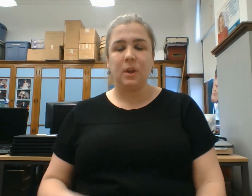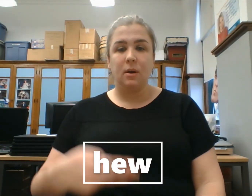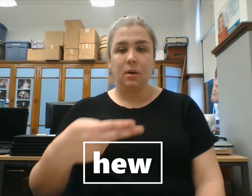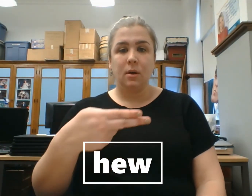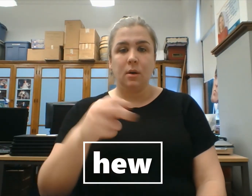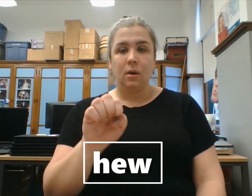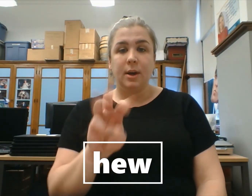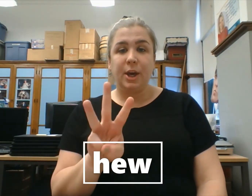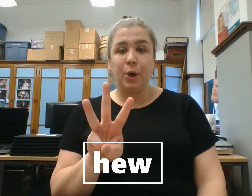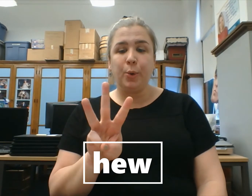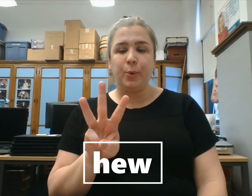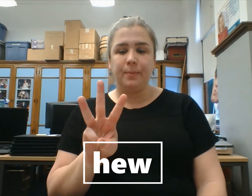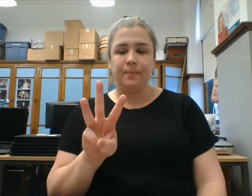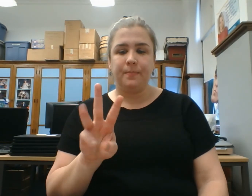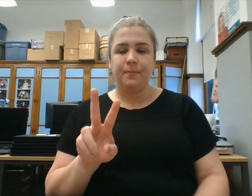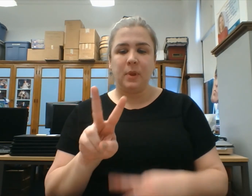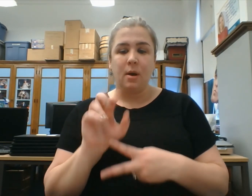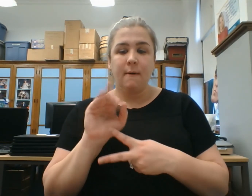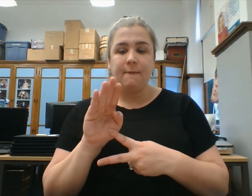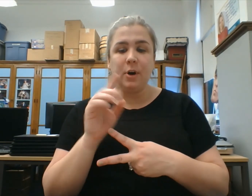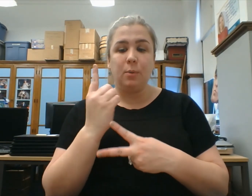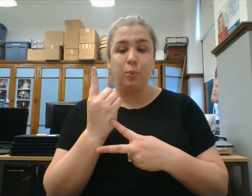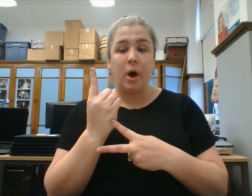Hew. Hew. 1.